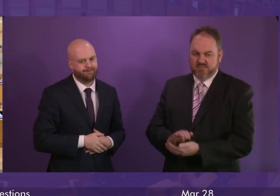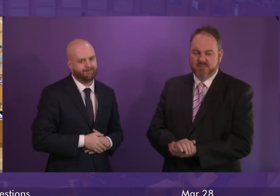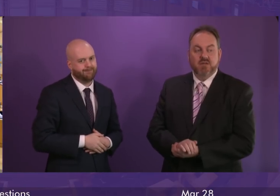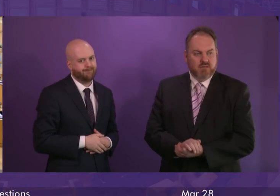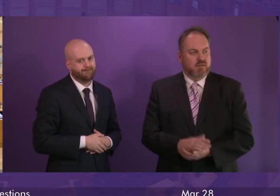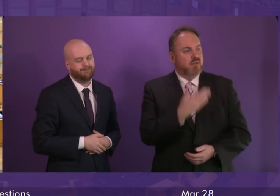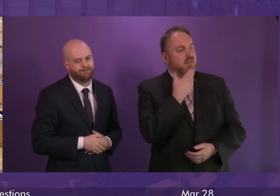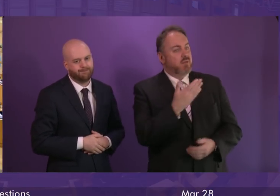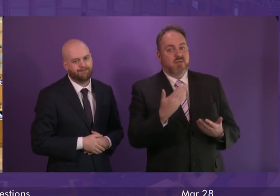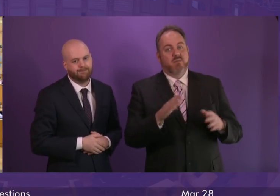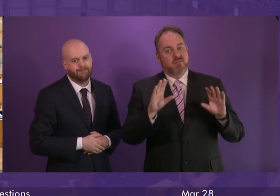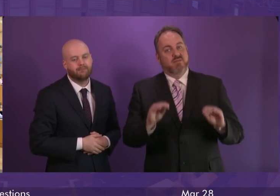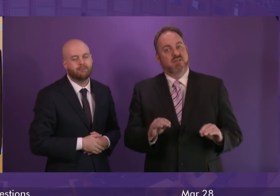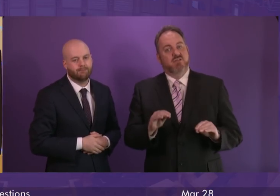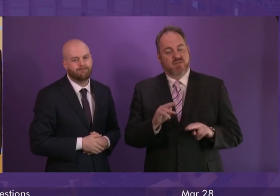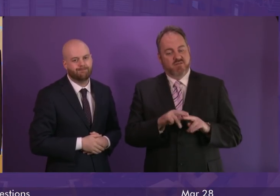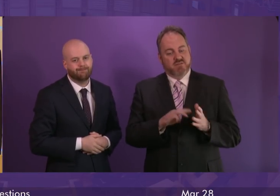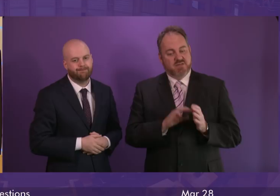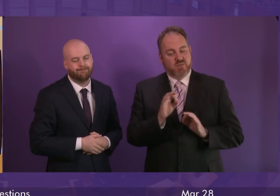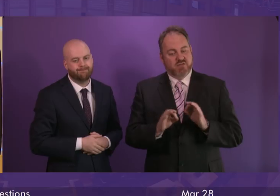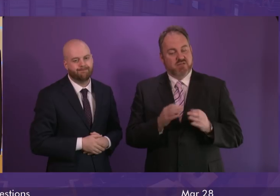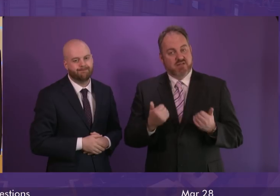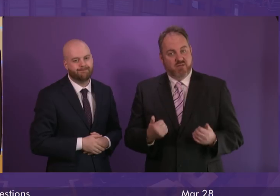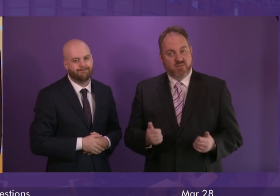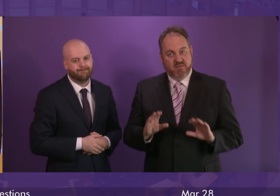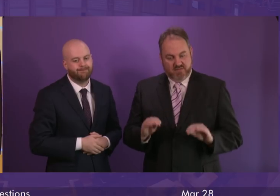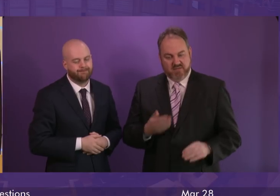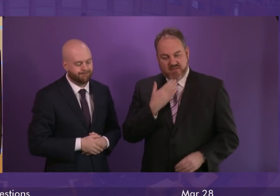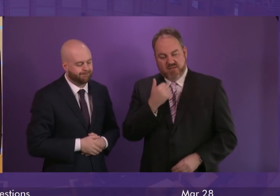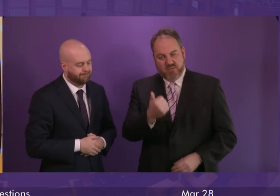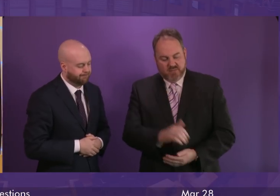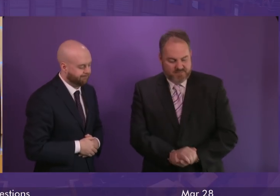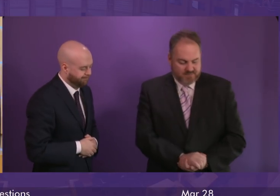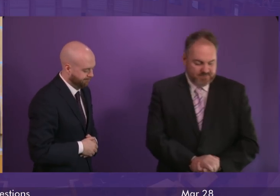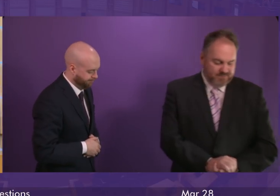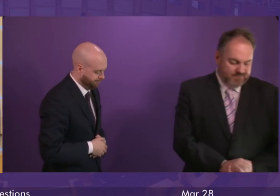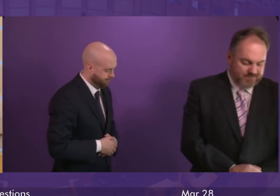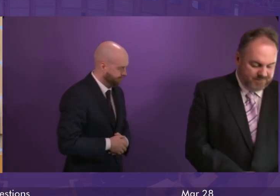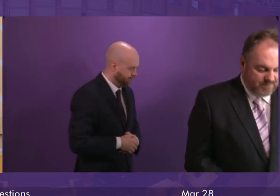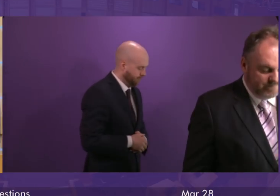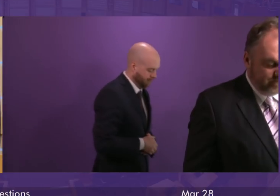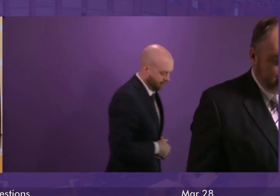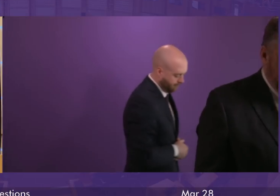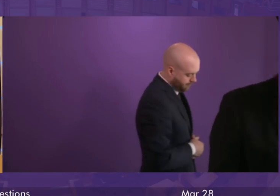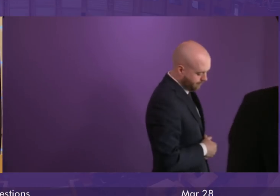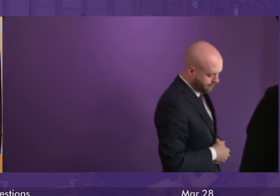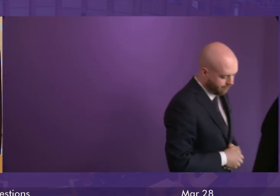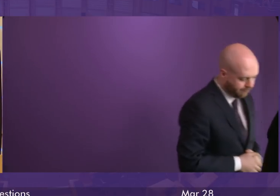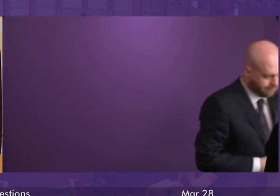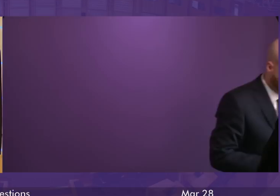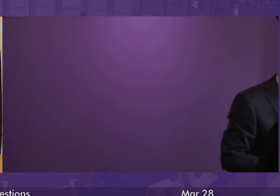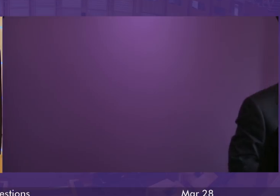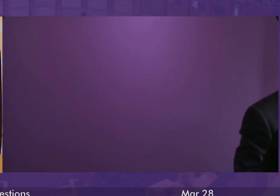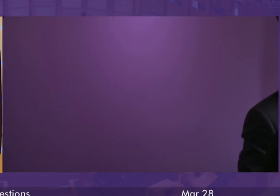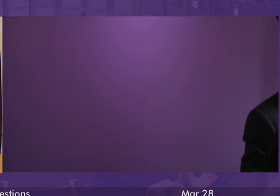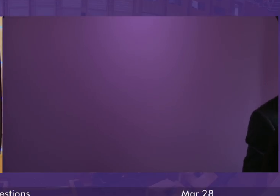Thank you very much. And that concludes the First Minister's questions. We're going to move on shortly to a member's business in the name of Rhoda Grant on